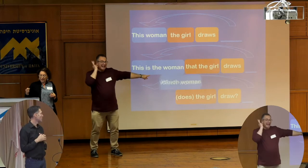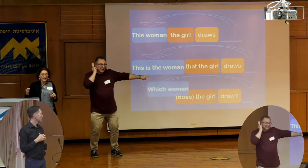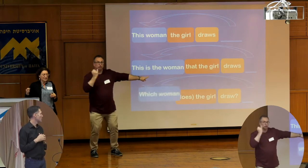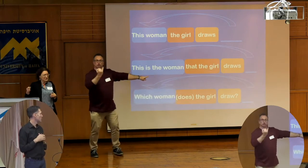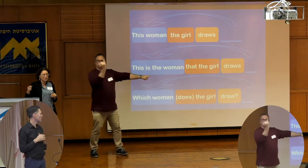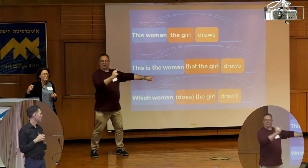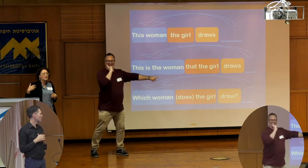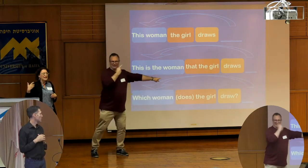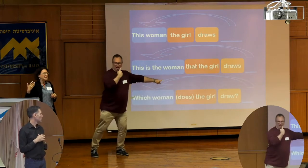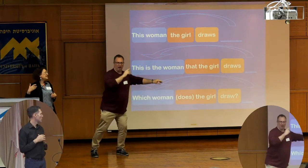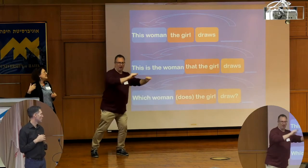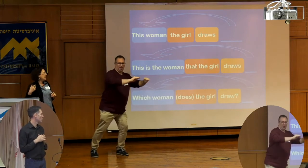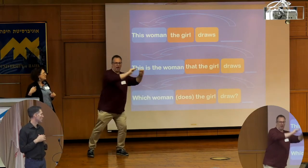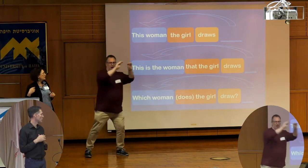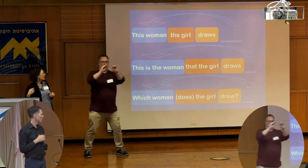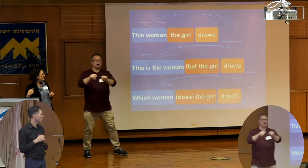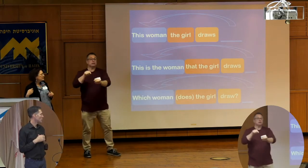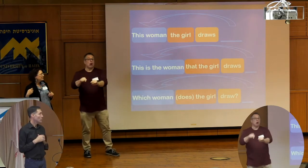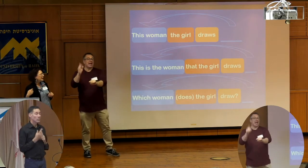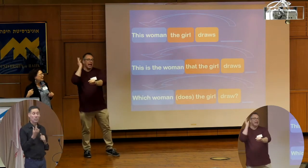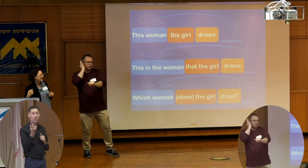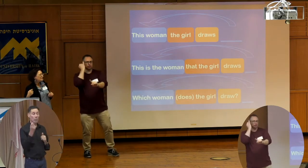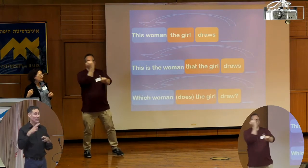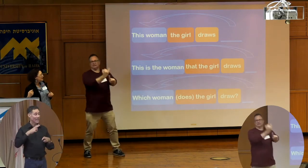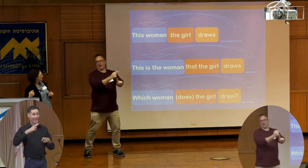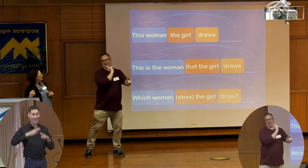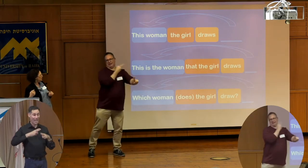And just to give you the names of these structures.